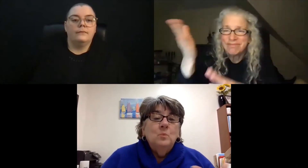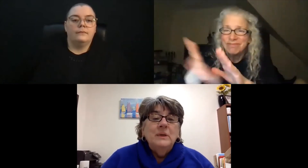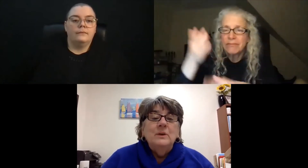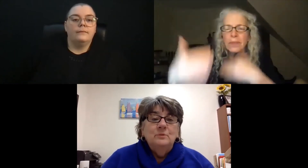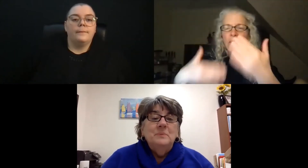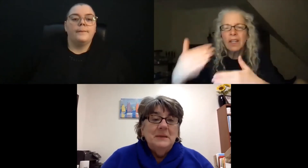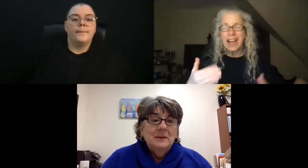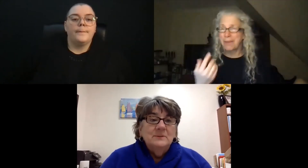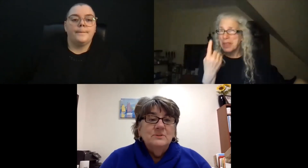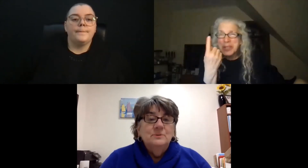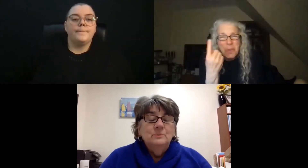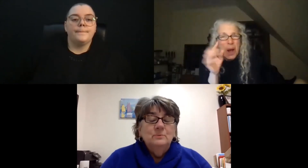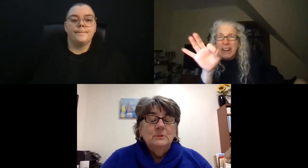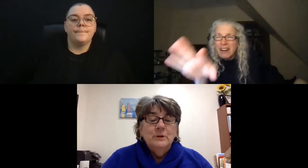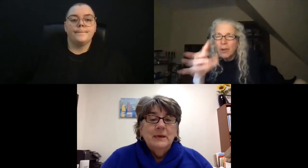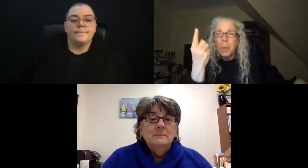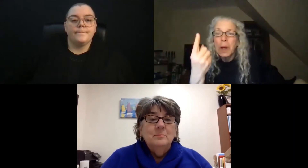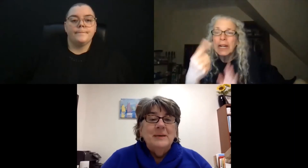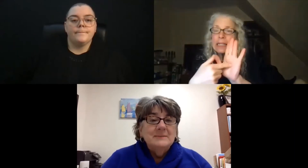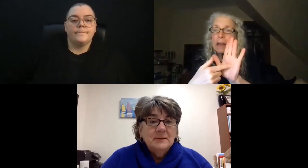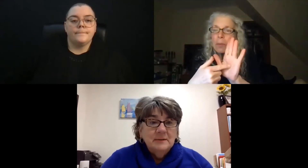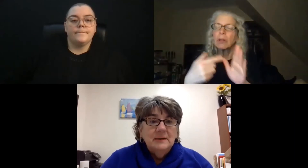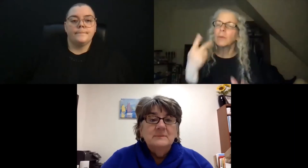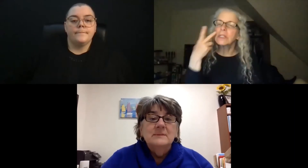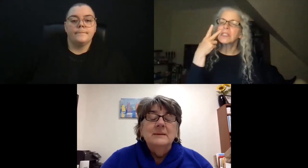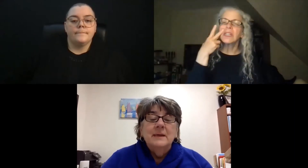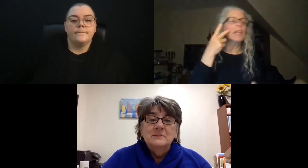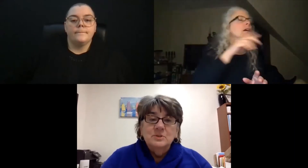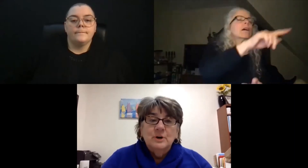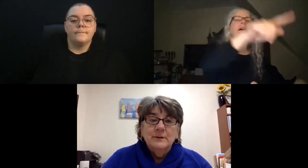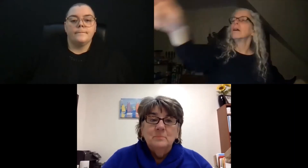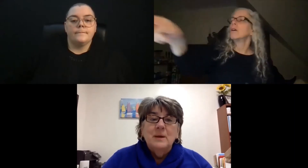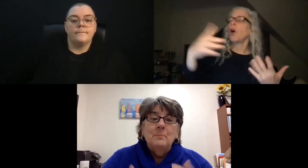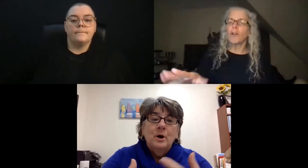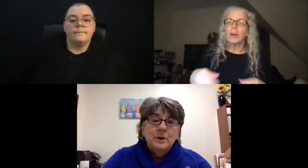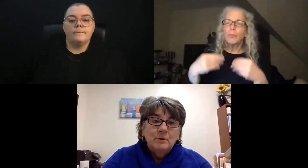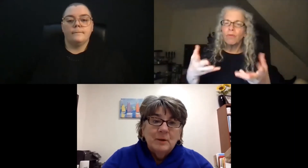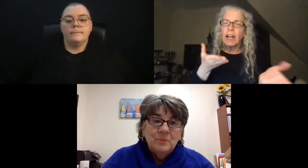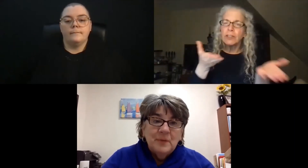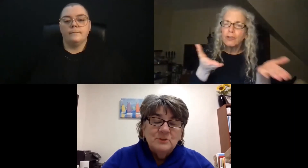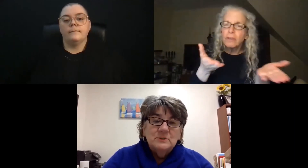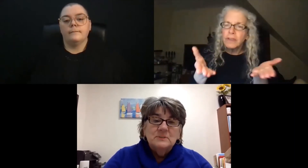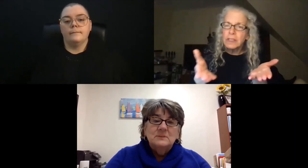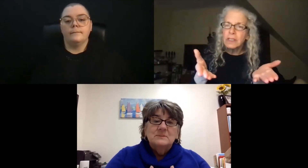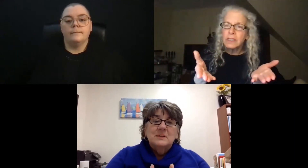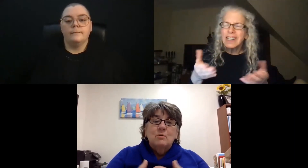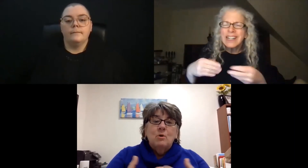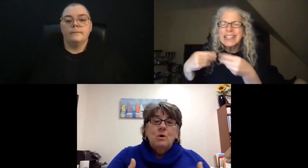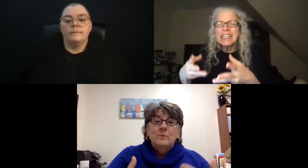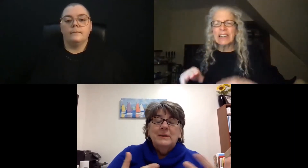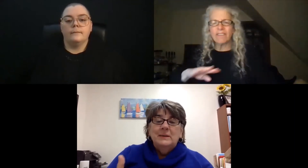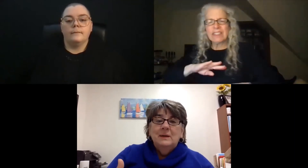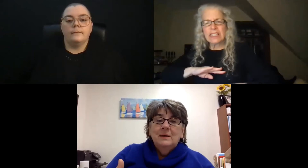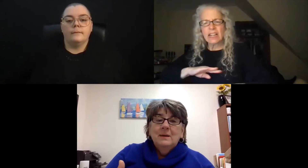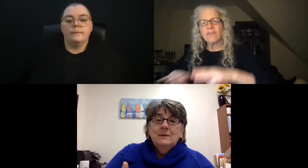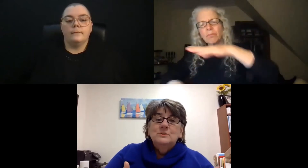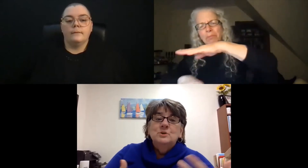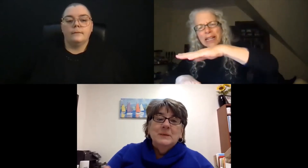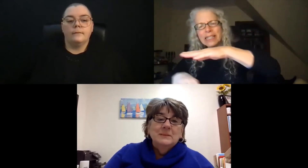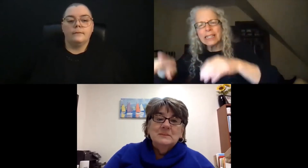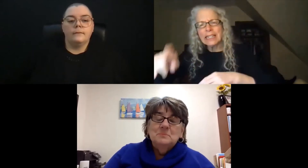way that we could begin to look at basic needs and get started by partnering with agencies that are already